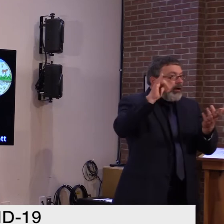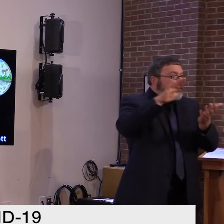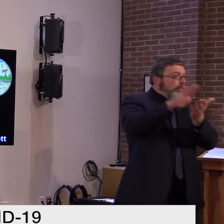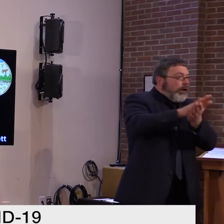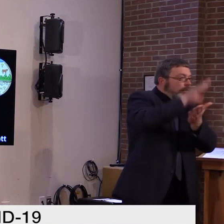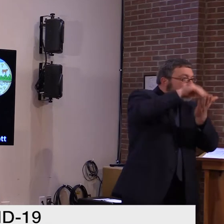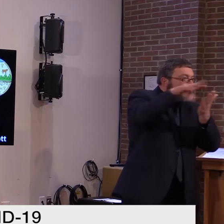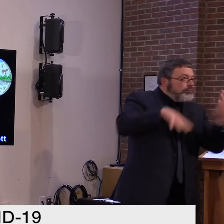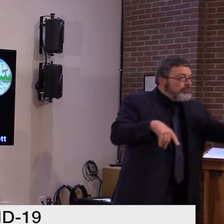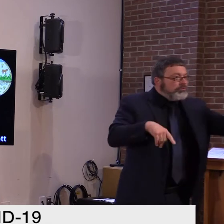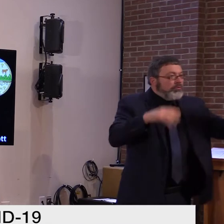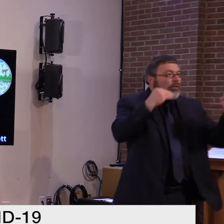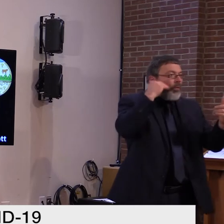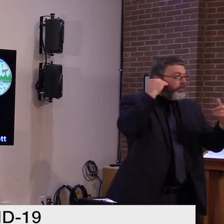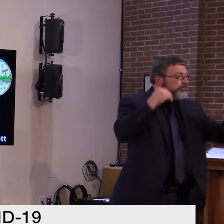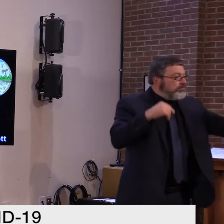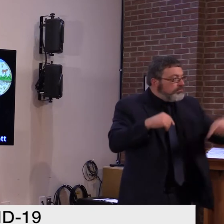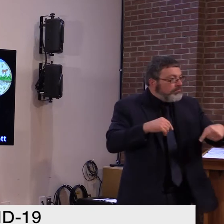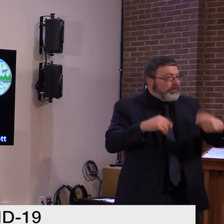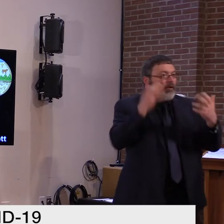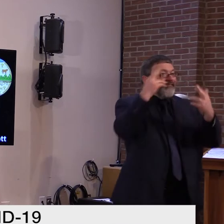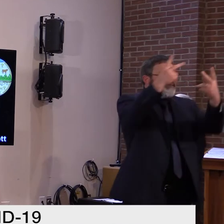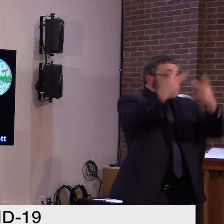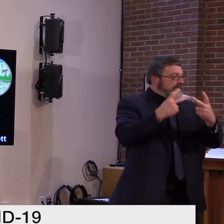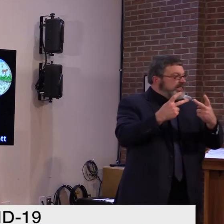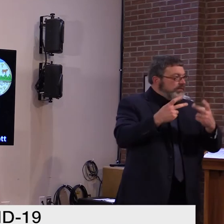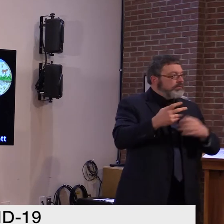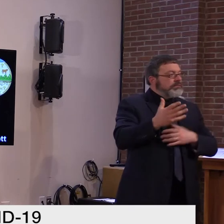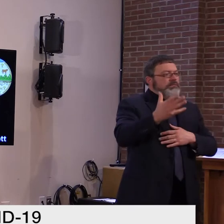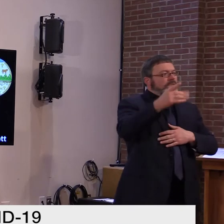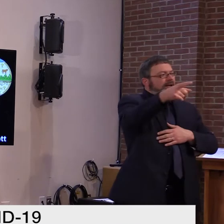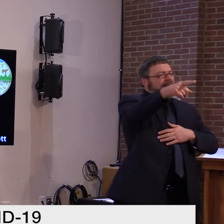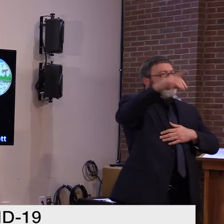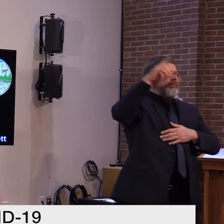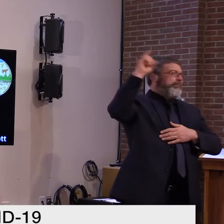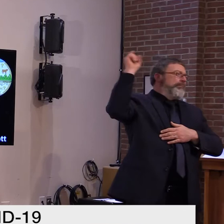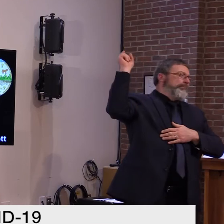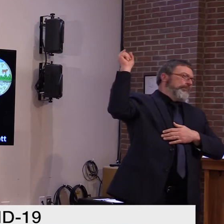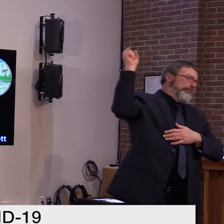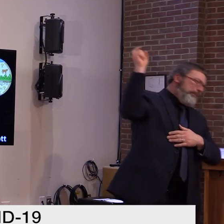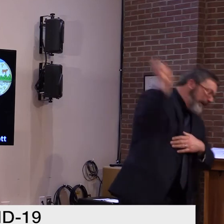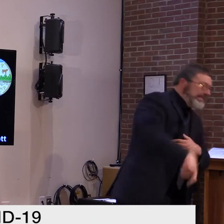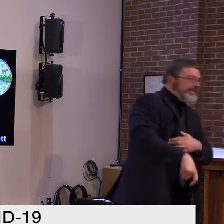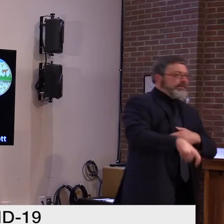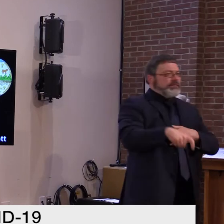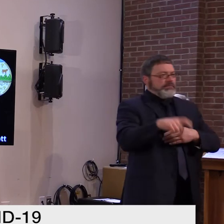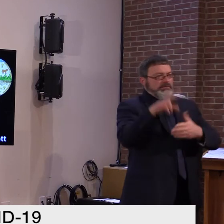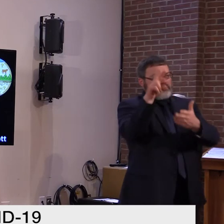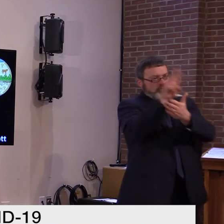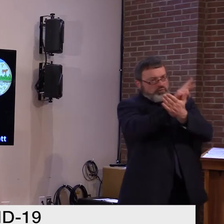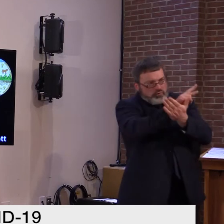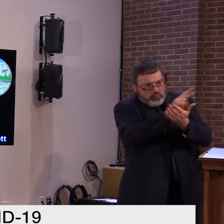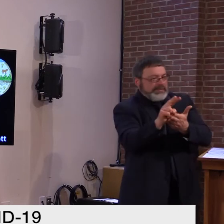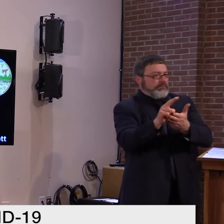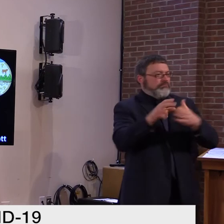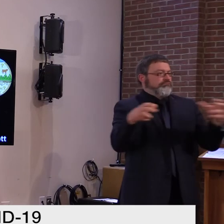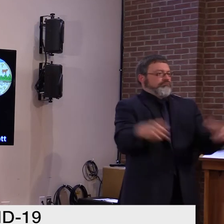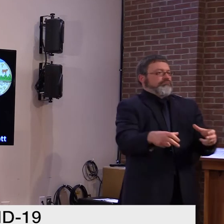well. And they must quarantine. I've received a lot of mail about this